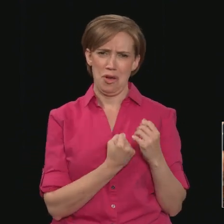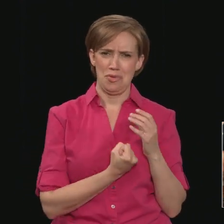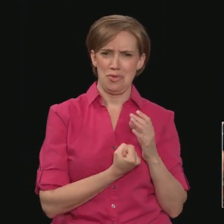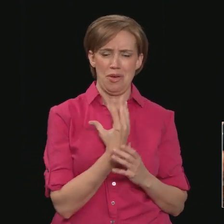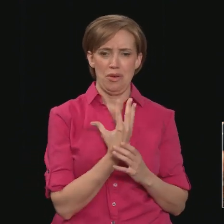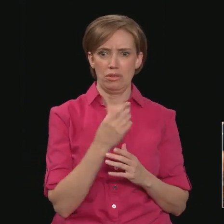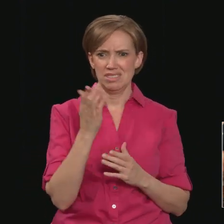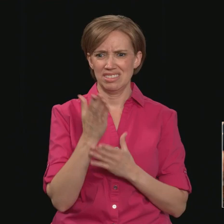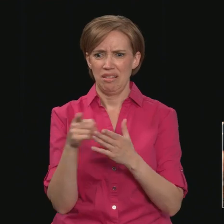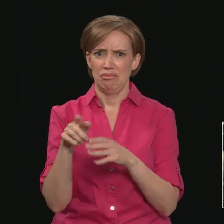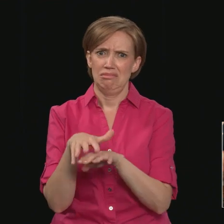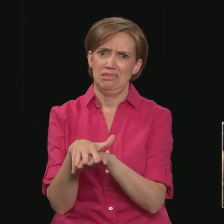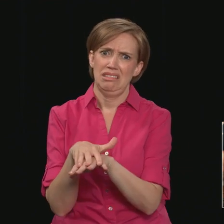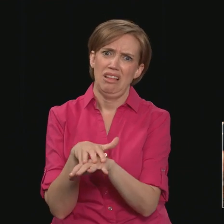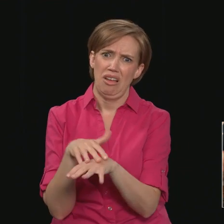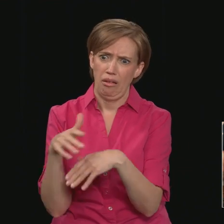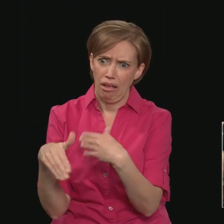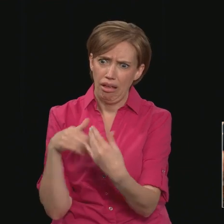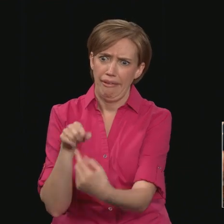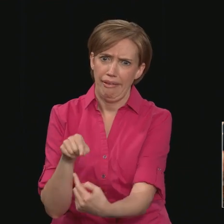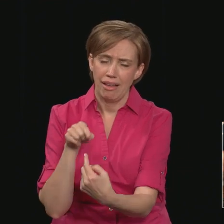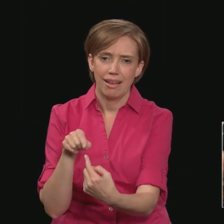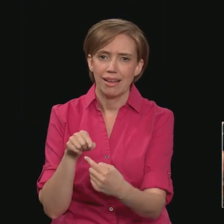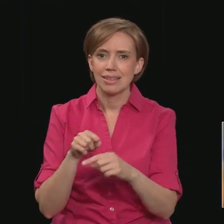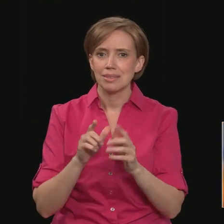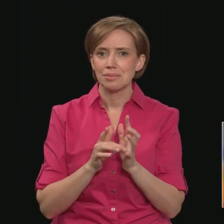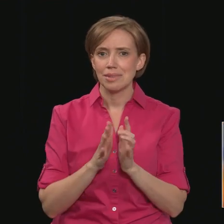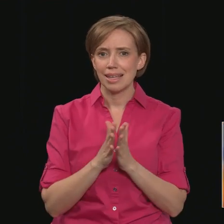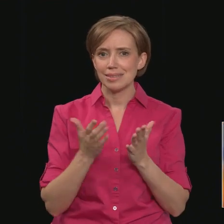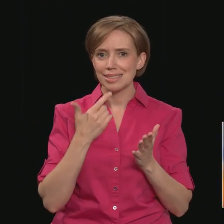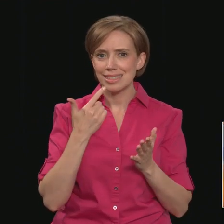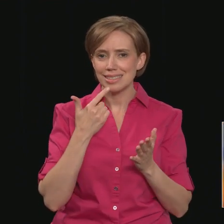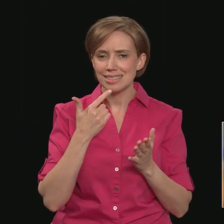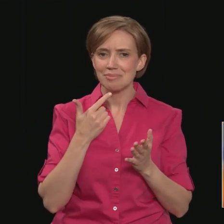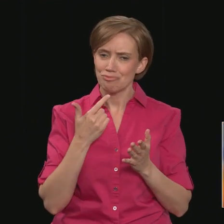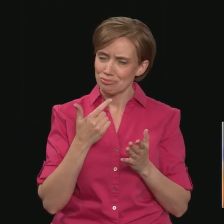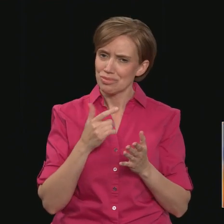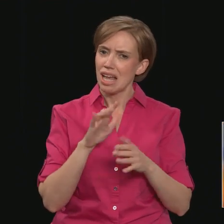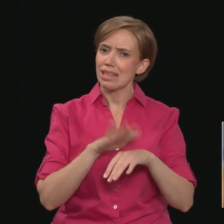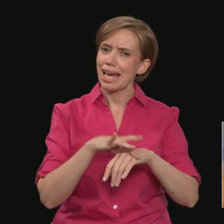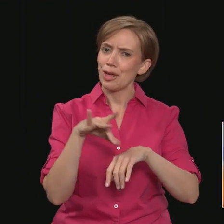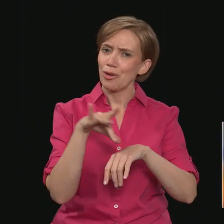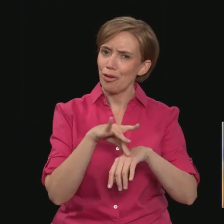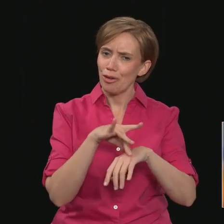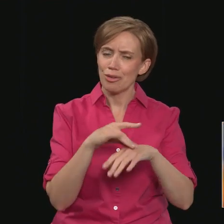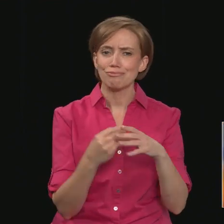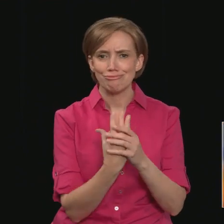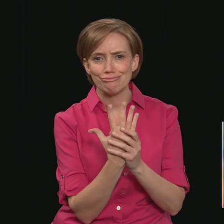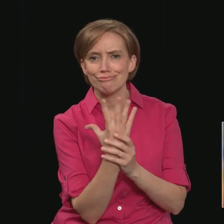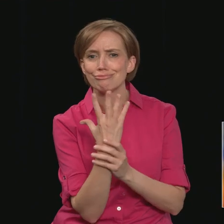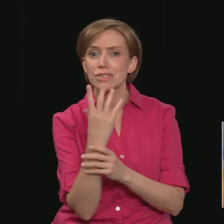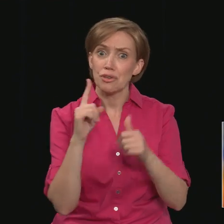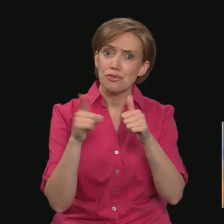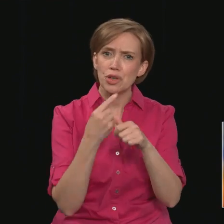People grow differently. In Mark 4, 28, Jesus said, For the earth bringeth forth fruit of herself, first the blade, then the ear,